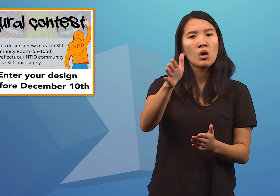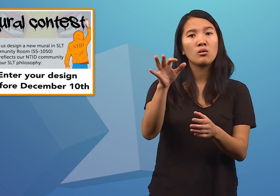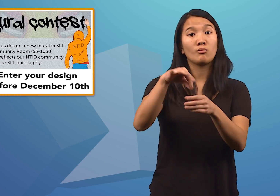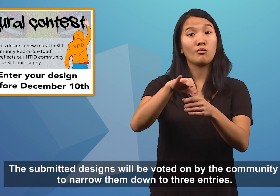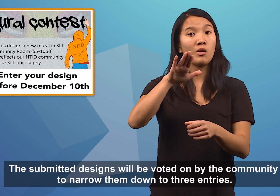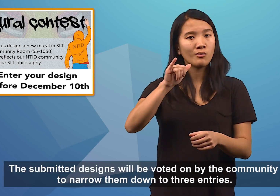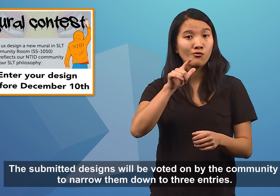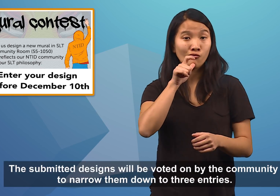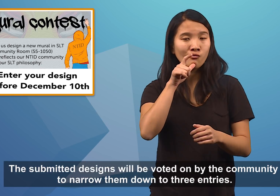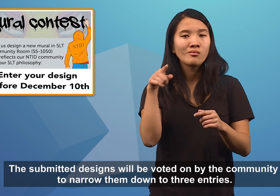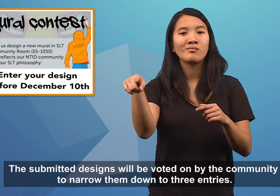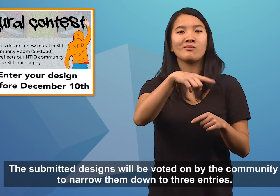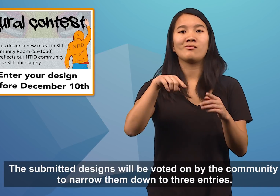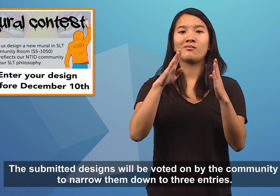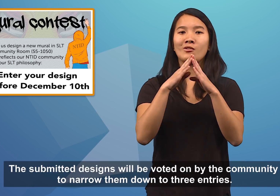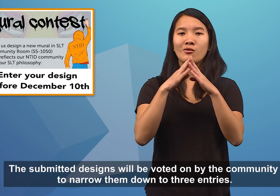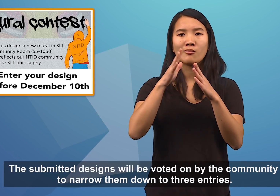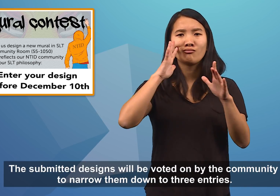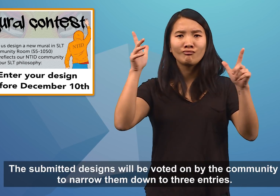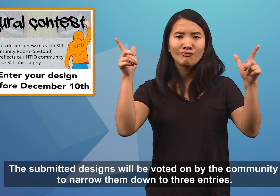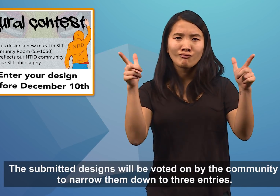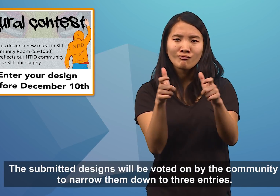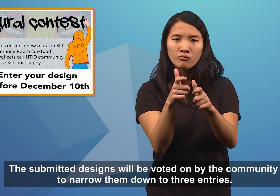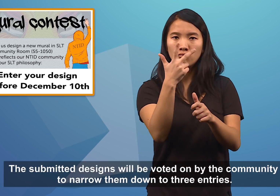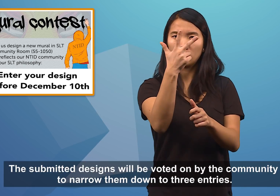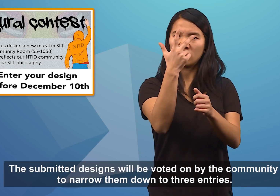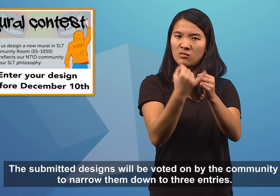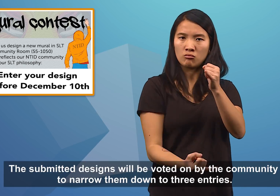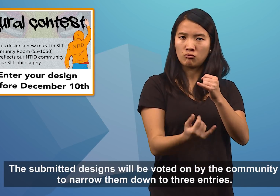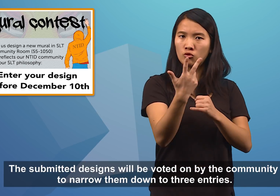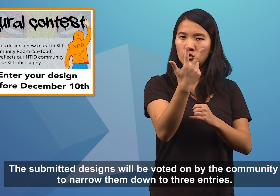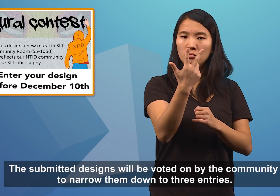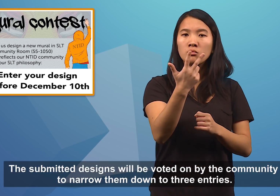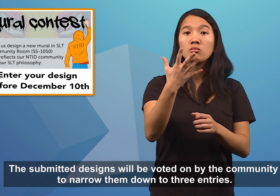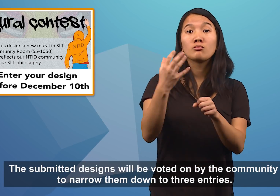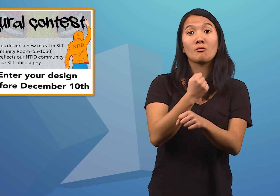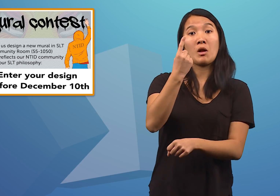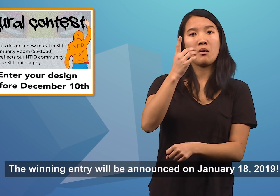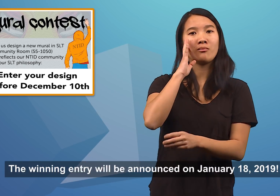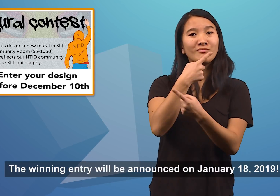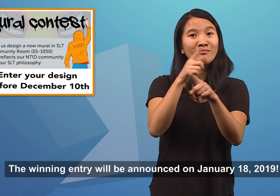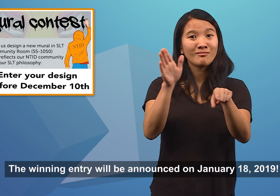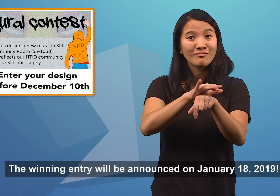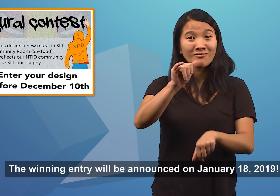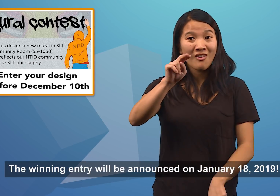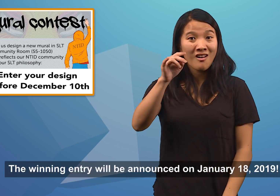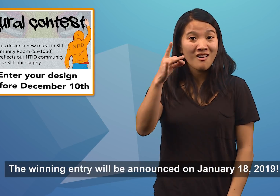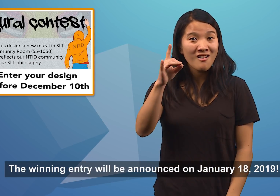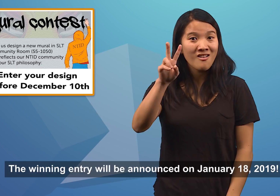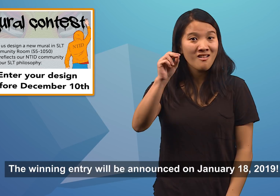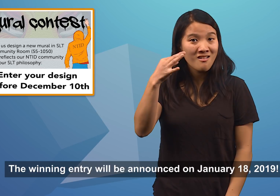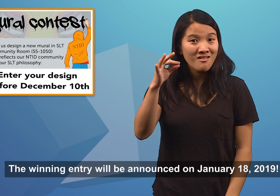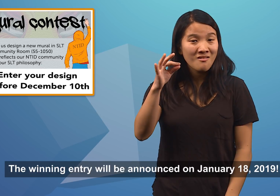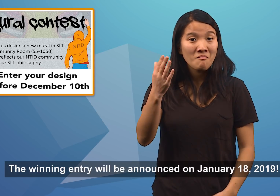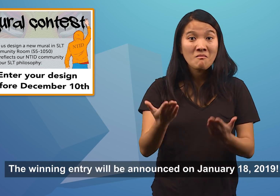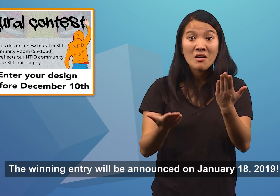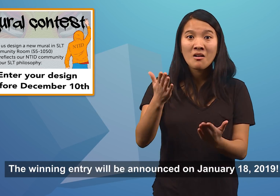The submitted designs will be voted on by the community to narrow them down to three entries. The winning entry will be announced on January 18th,